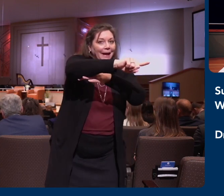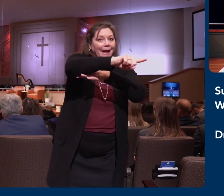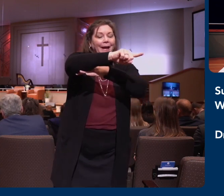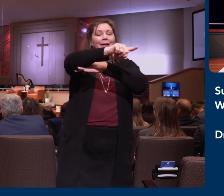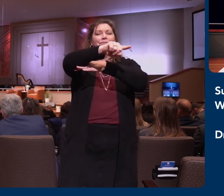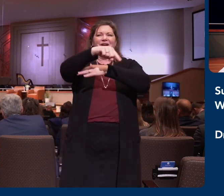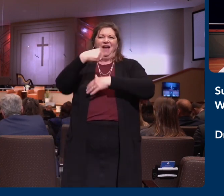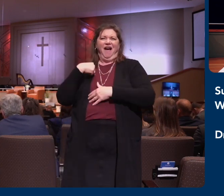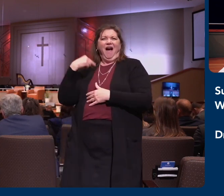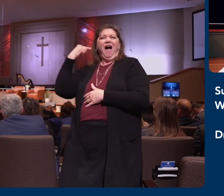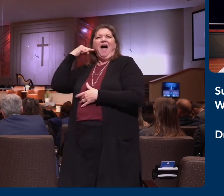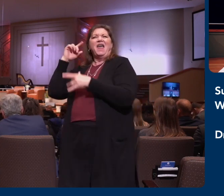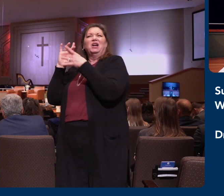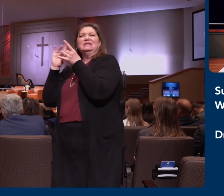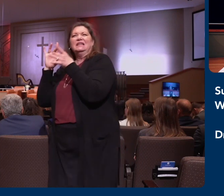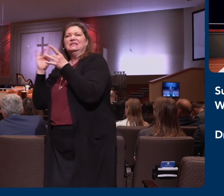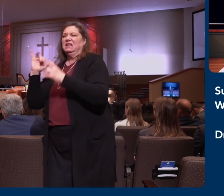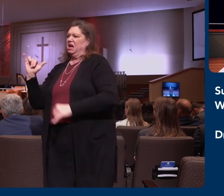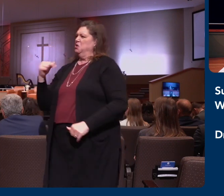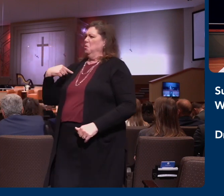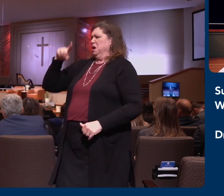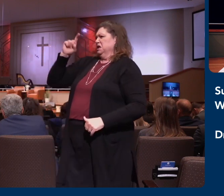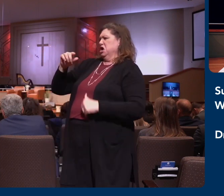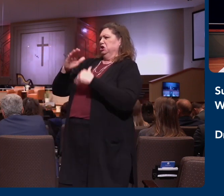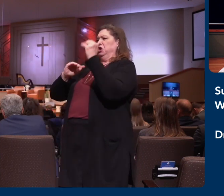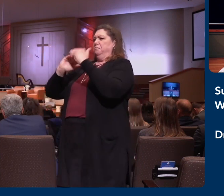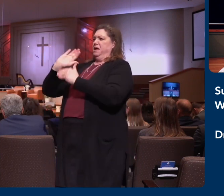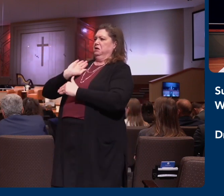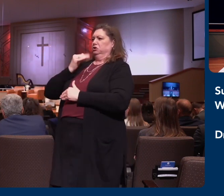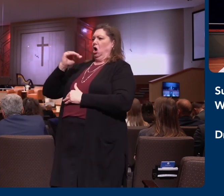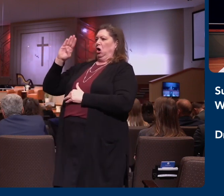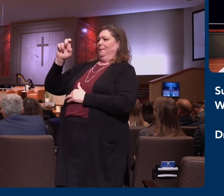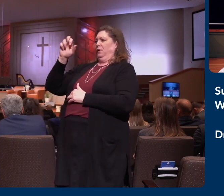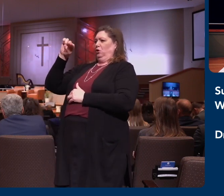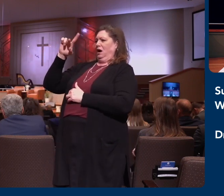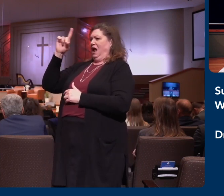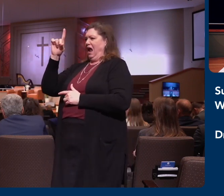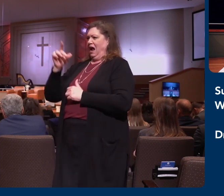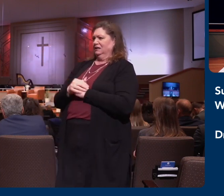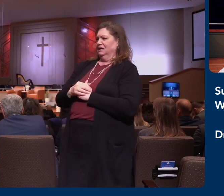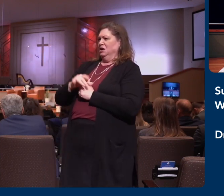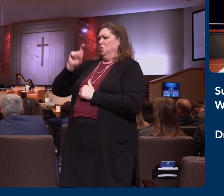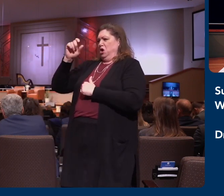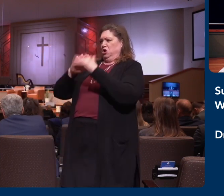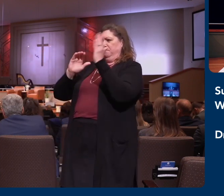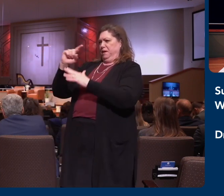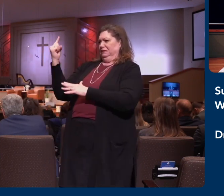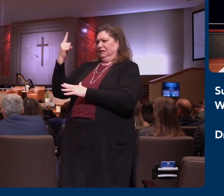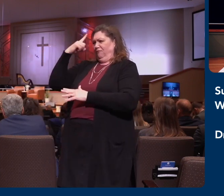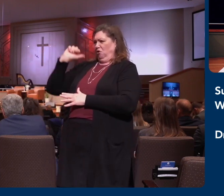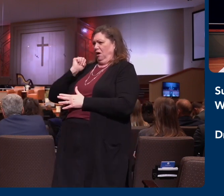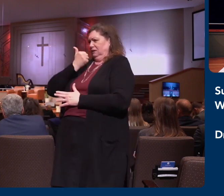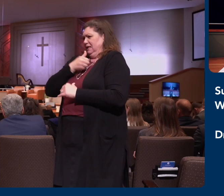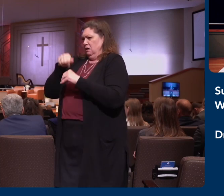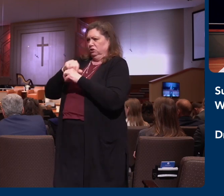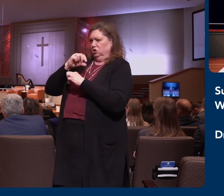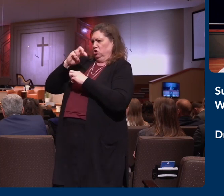we have to build our brand and we're trying to create some, something for ourselves in this world. Or we're trying to keep up with other